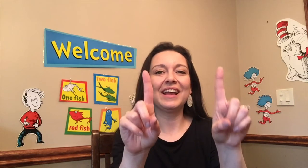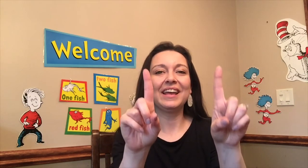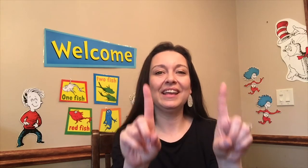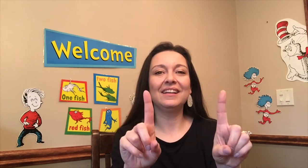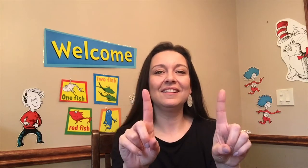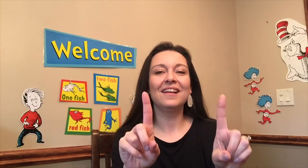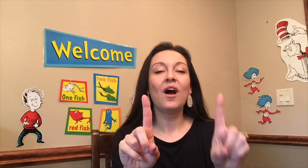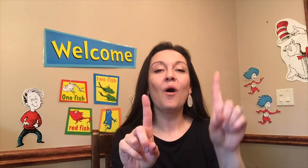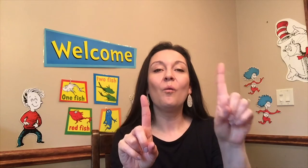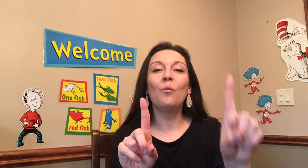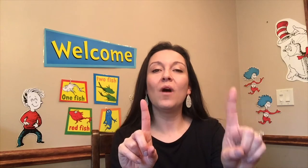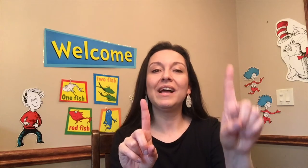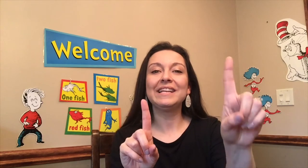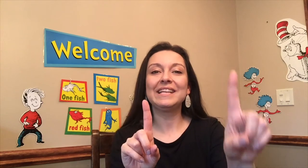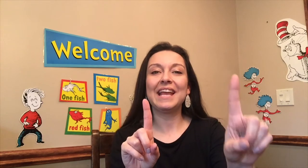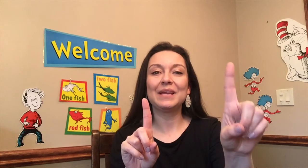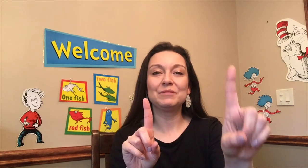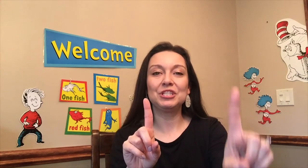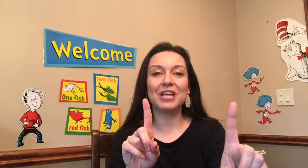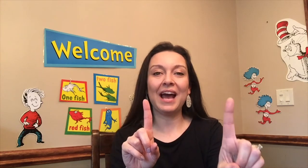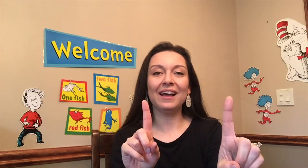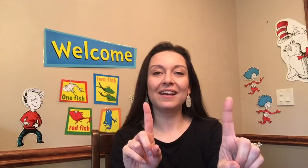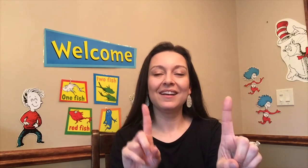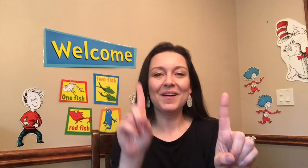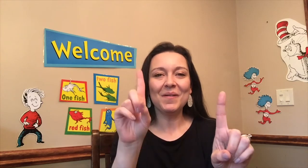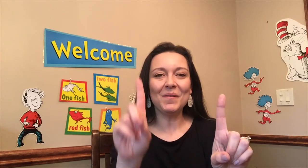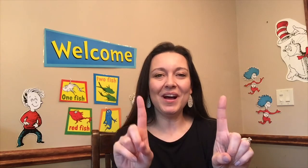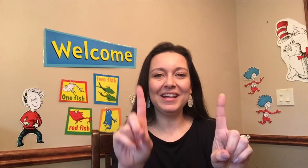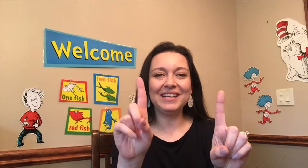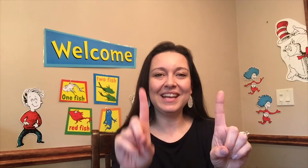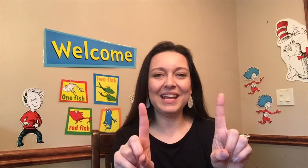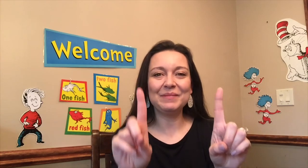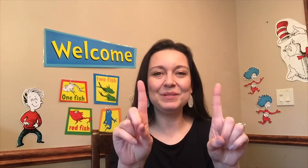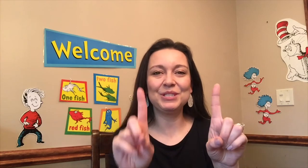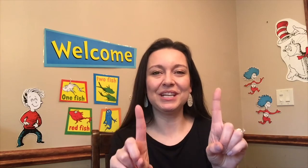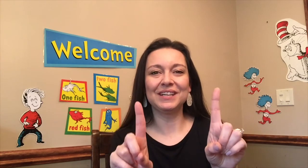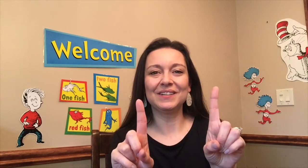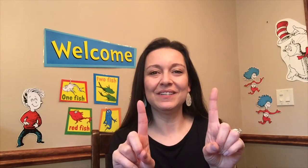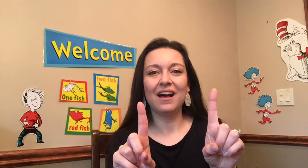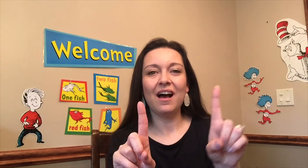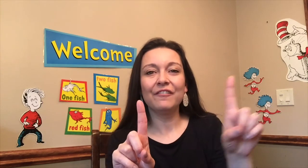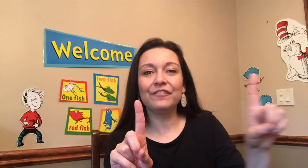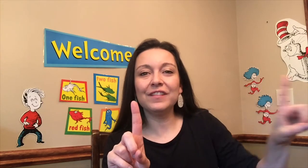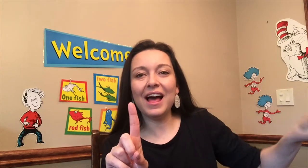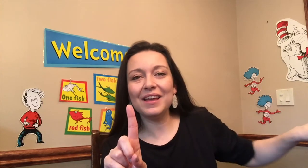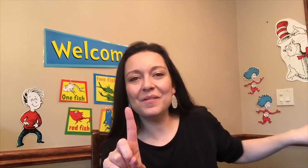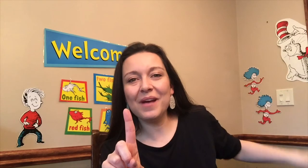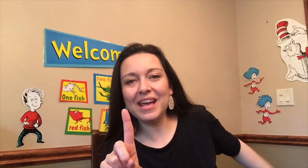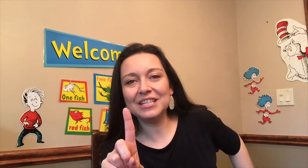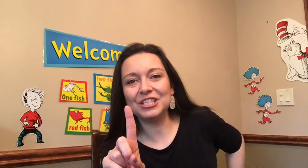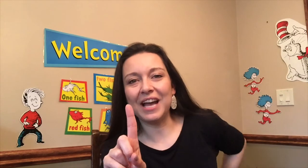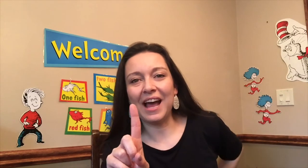a hill one named jack one named jill fly away jack